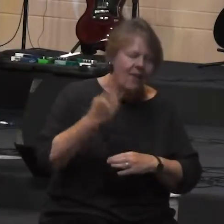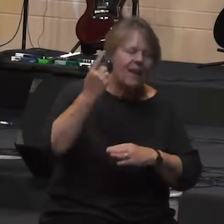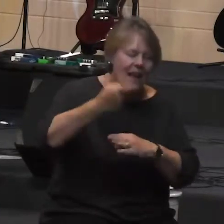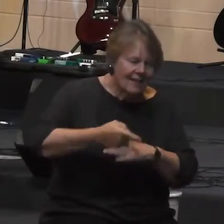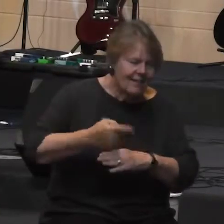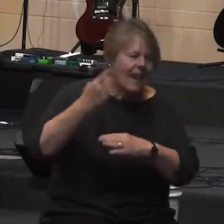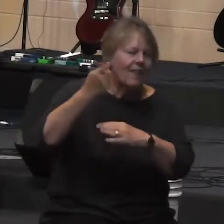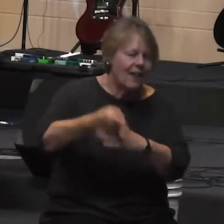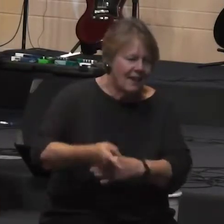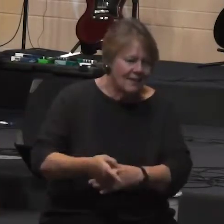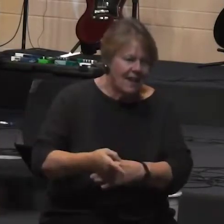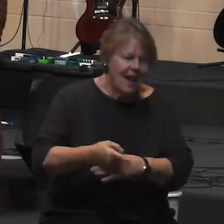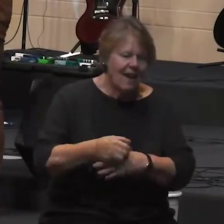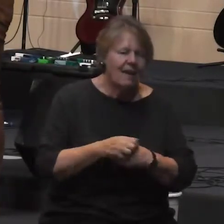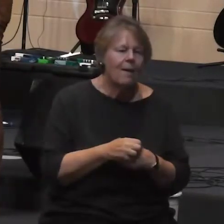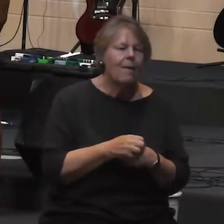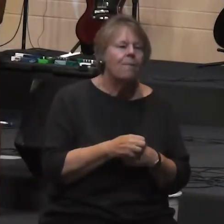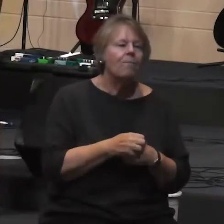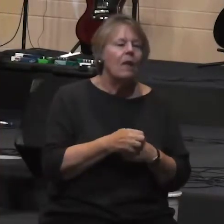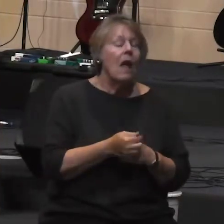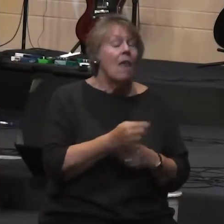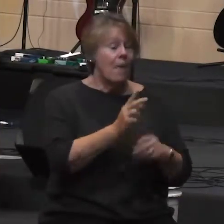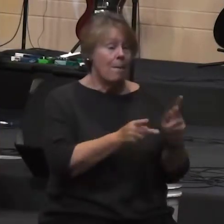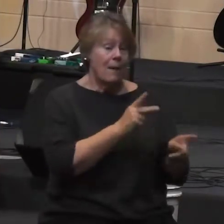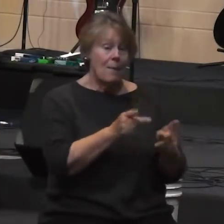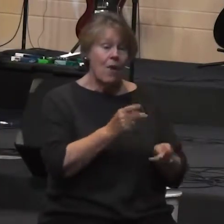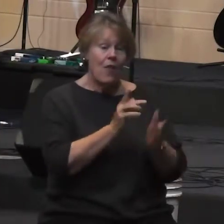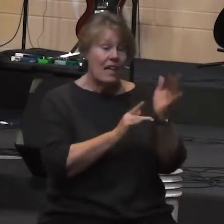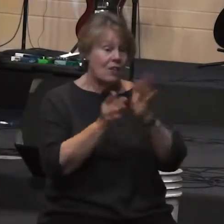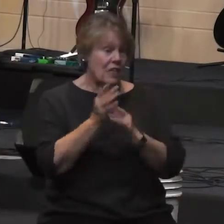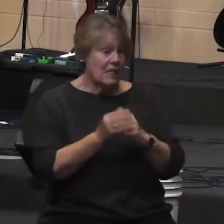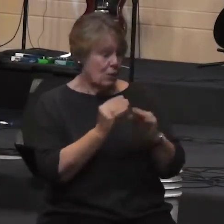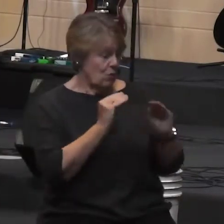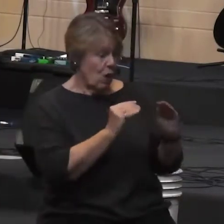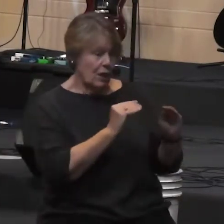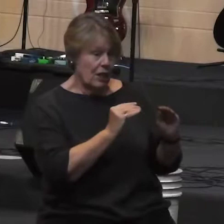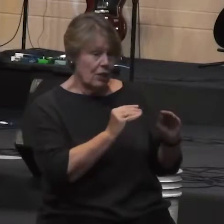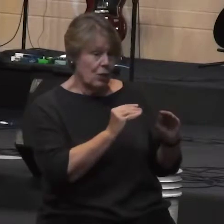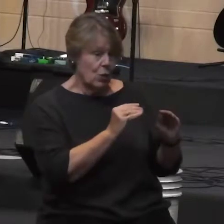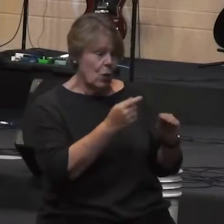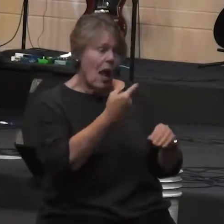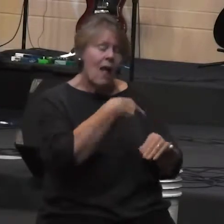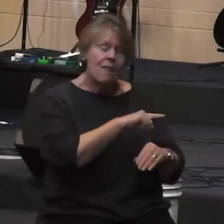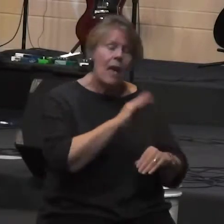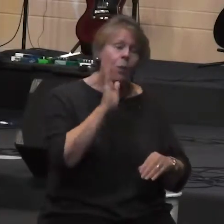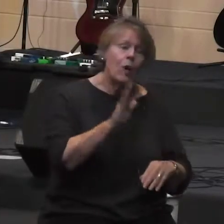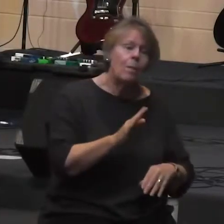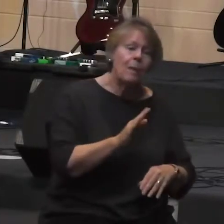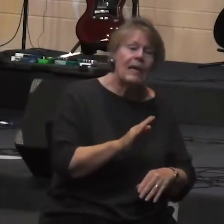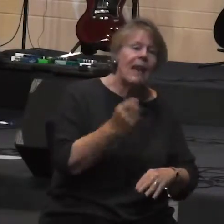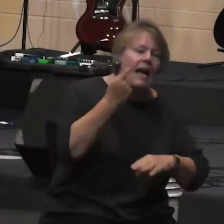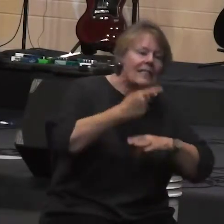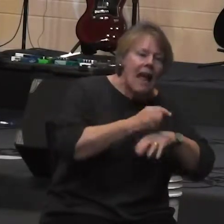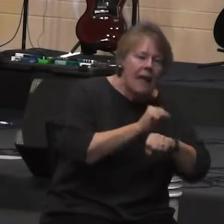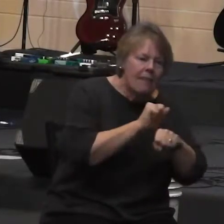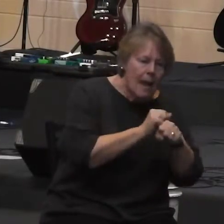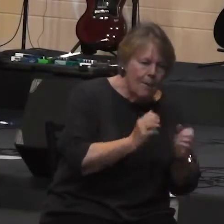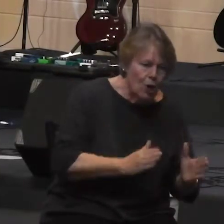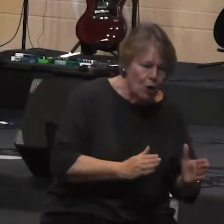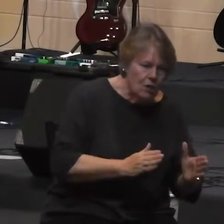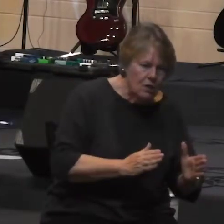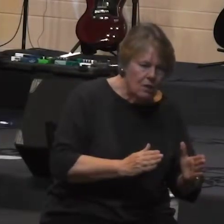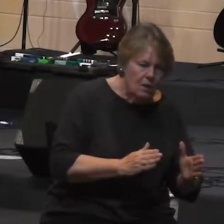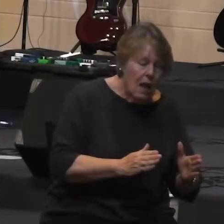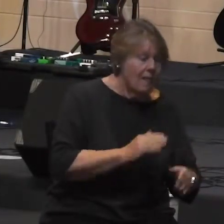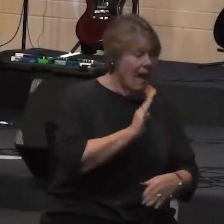was speaking to at that time in the first century they would have been day laborers their whole reality their whole existence would have been I